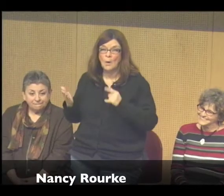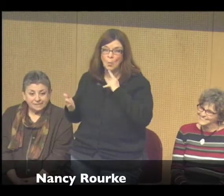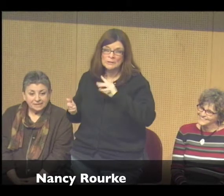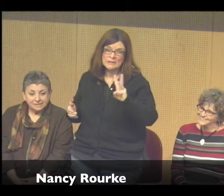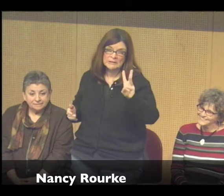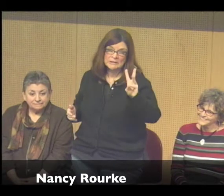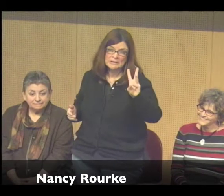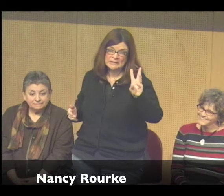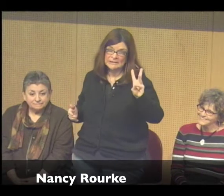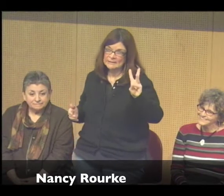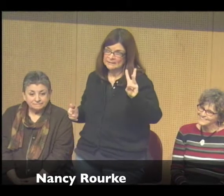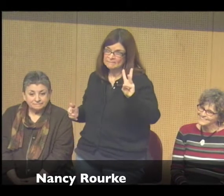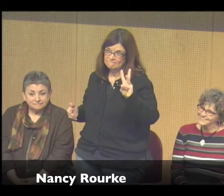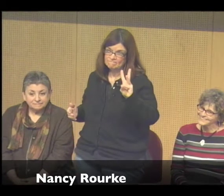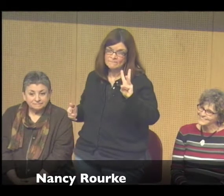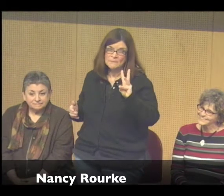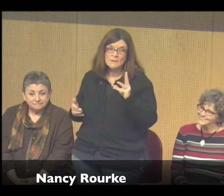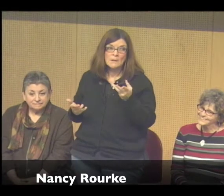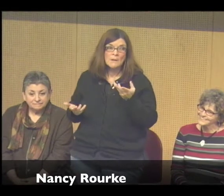doing art when I was six.